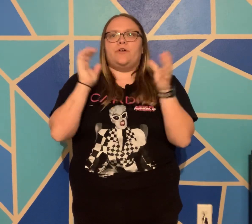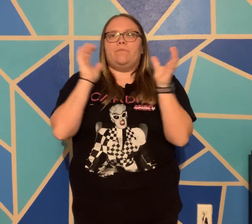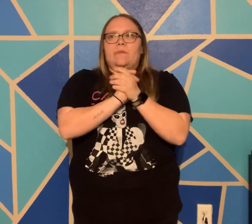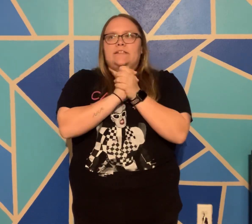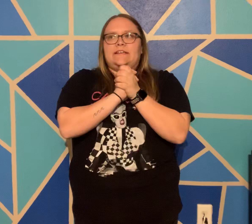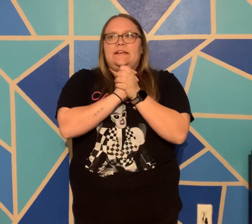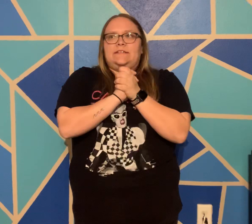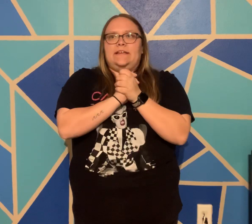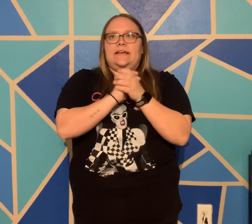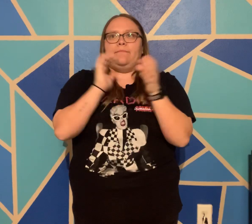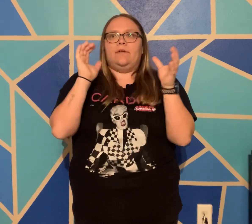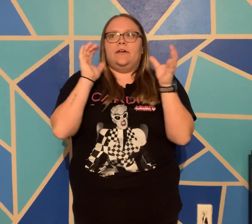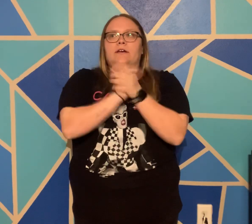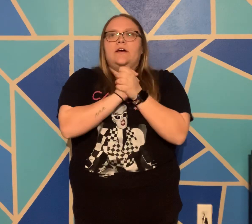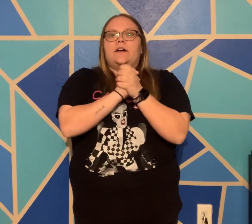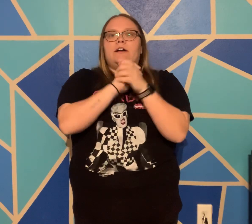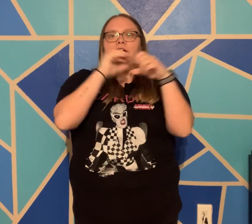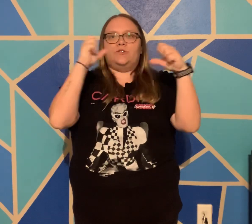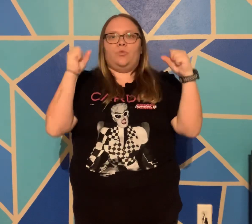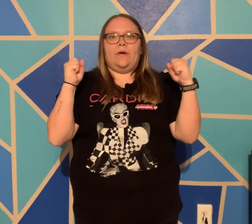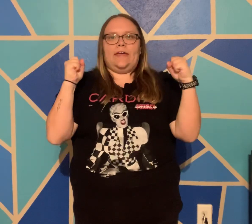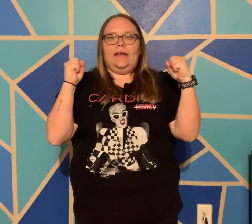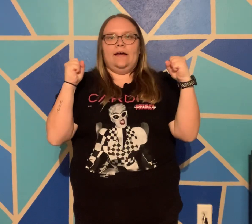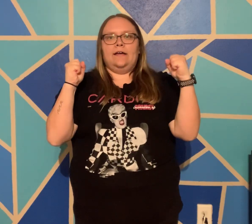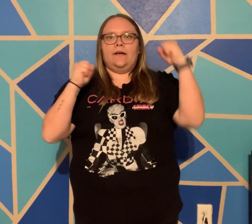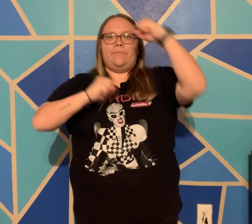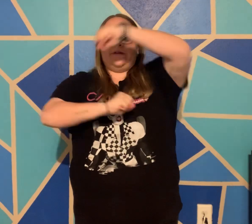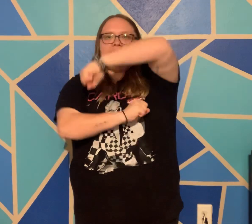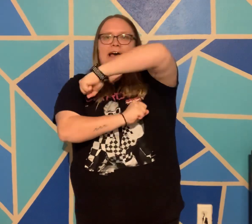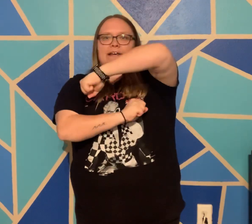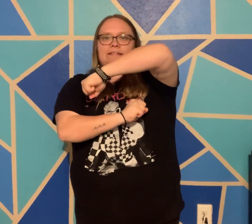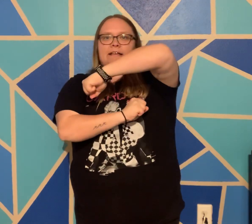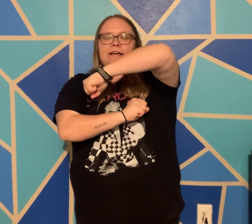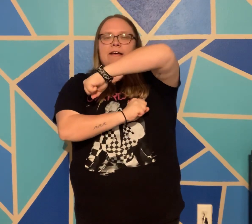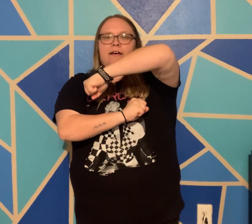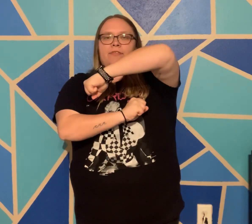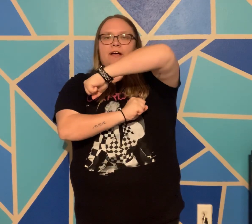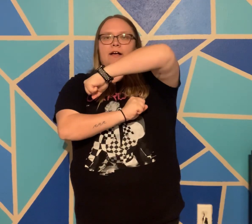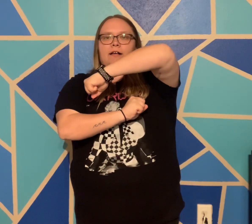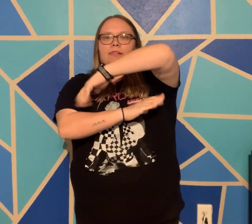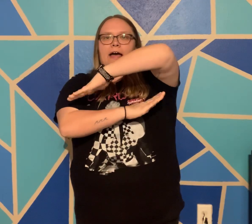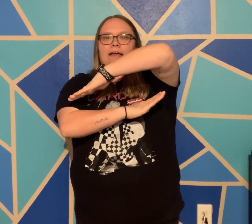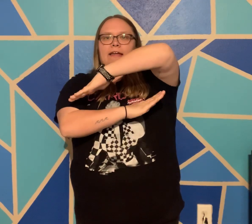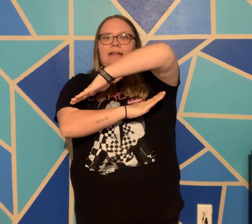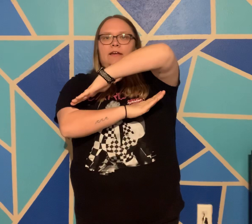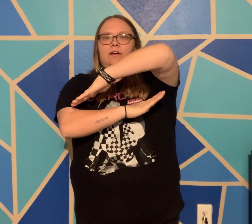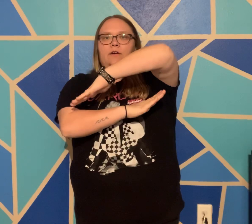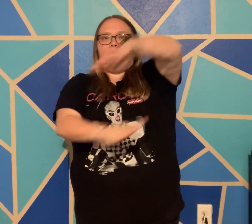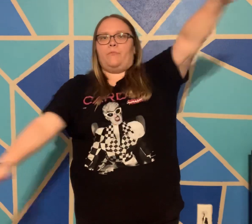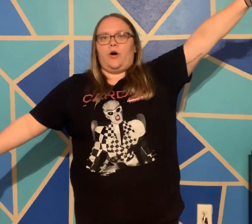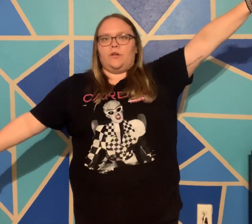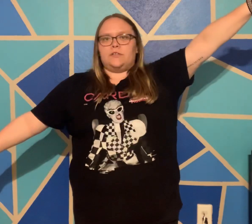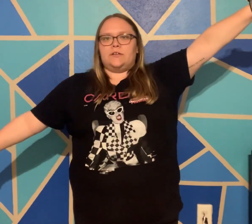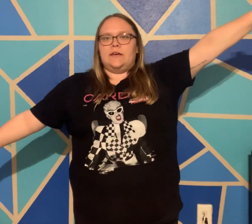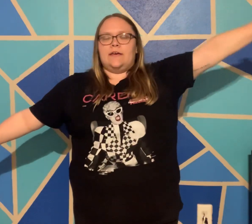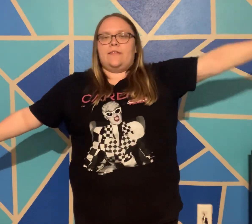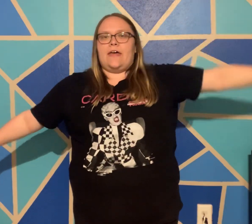musky team because we possess the lightning bolt that